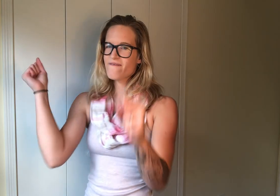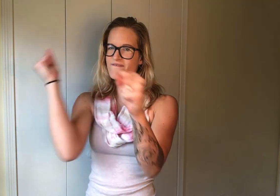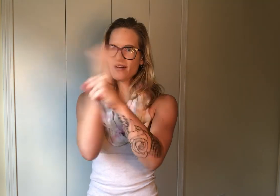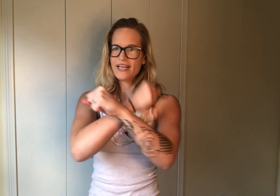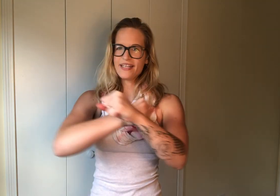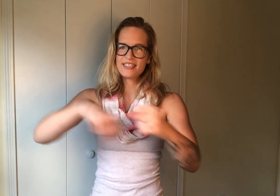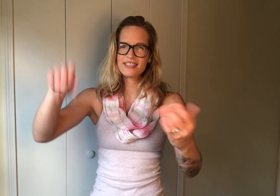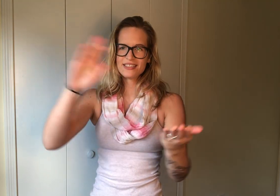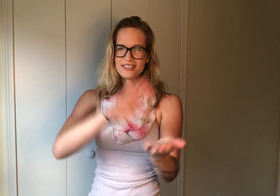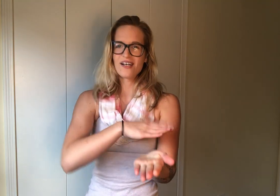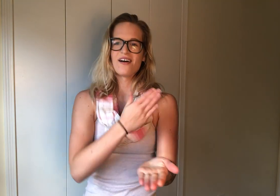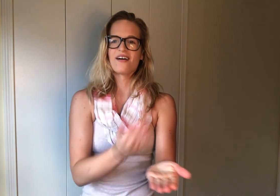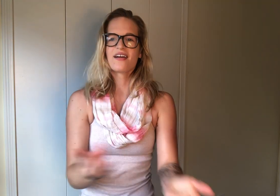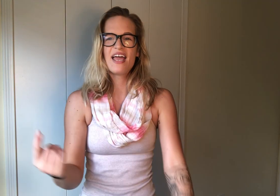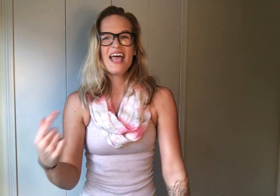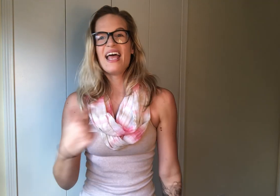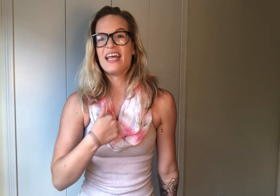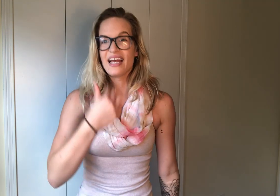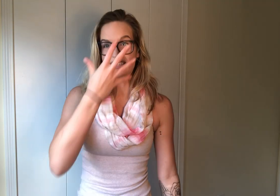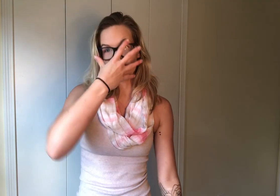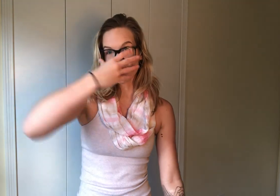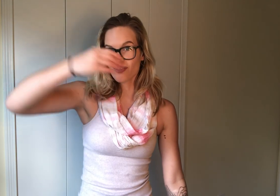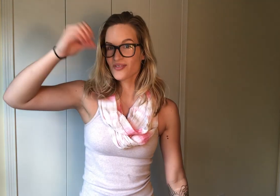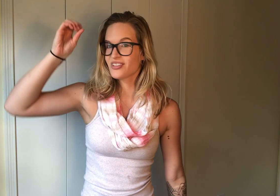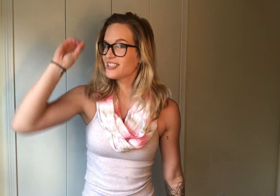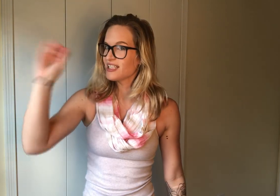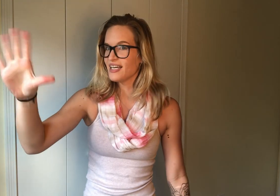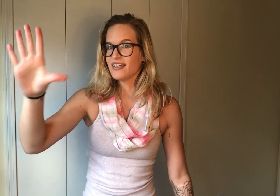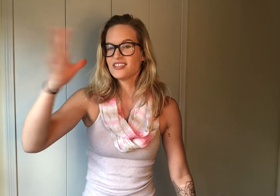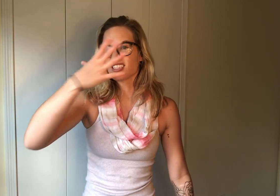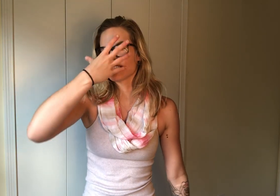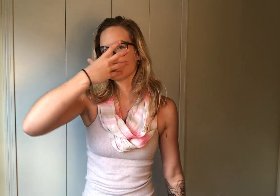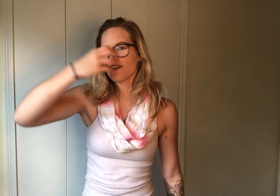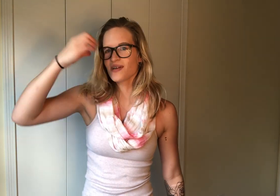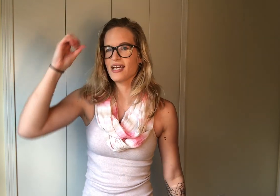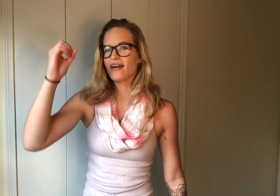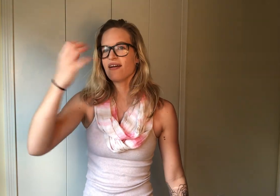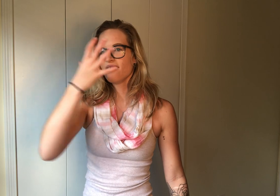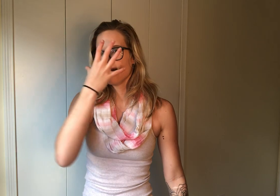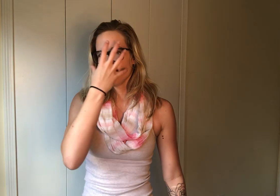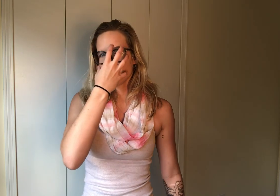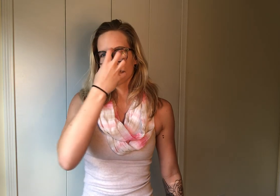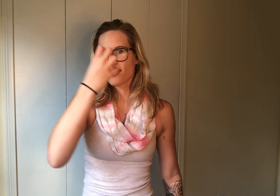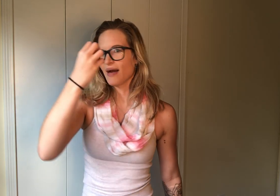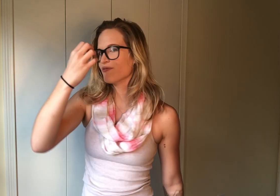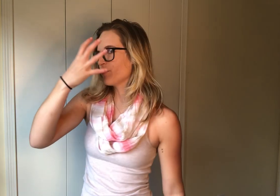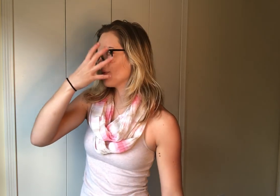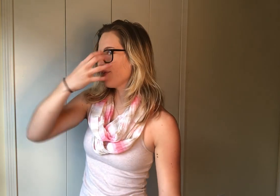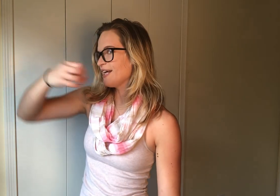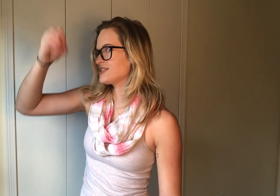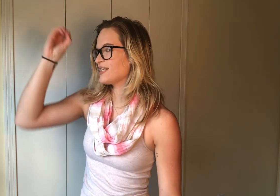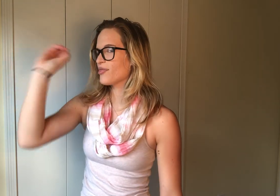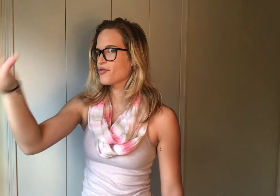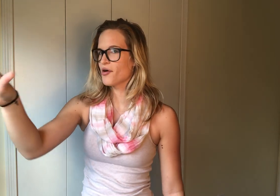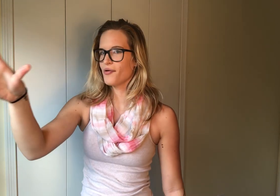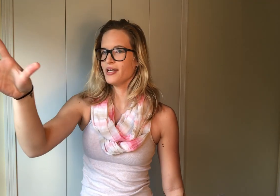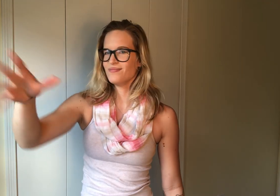fight song, and I don't really care, so this is don't care, grab from your face and throw it,